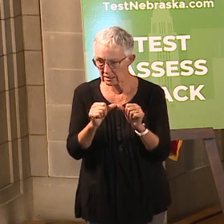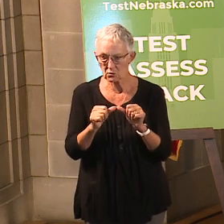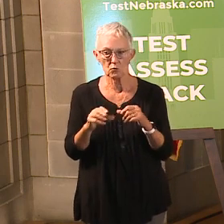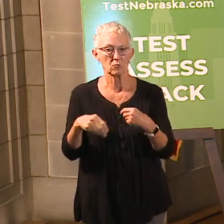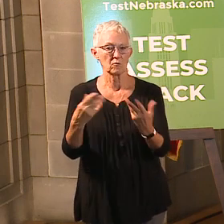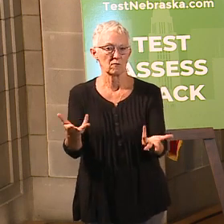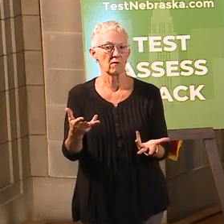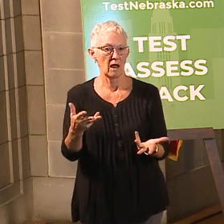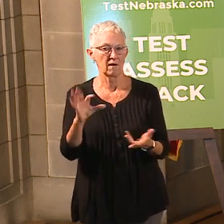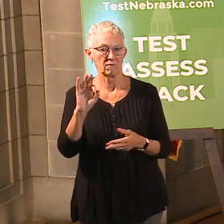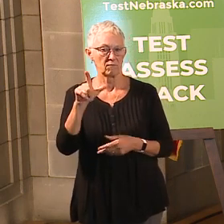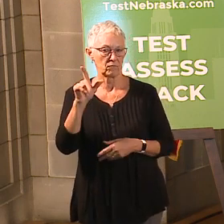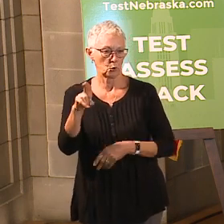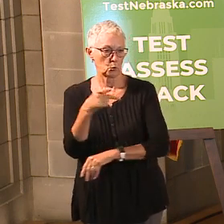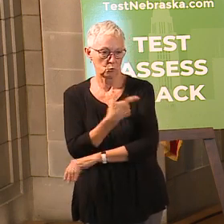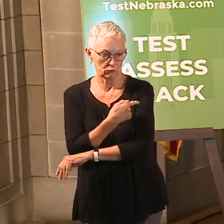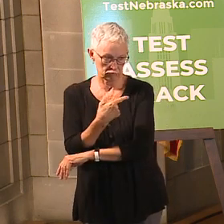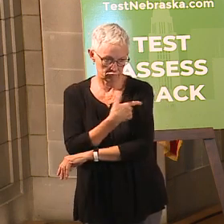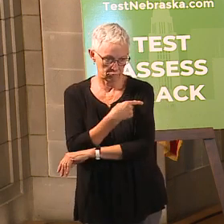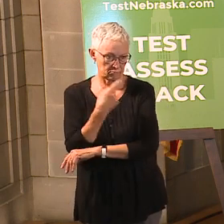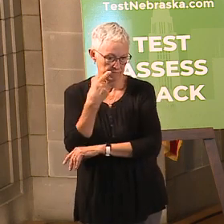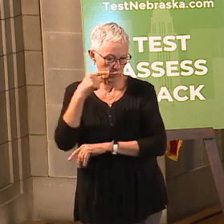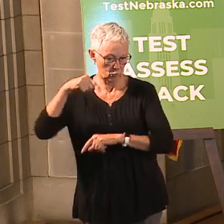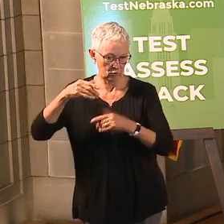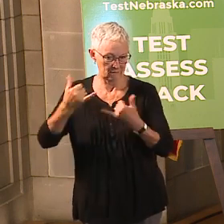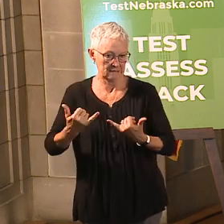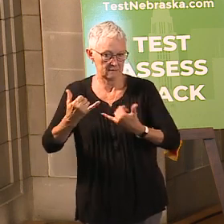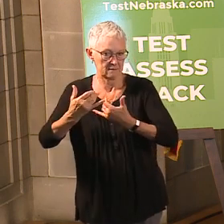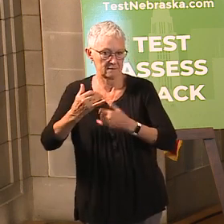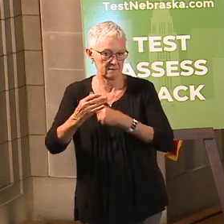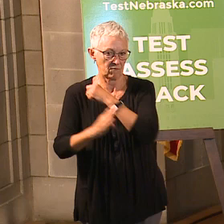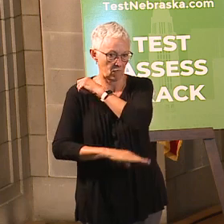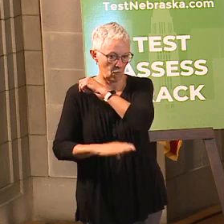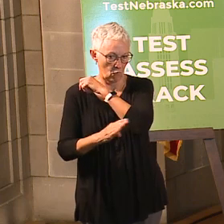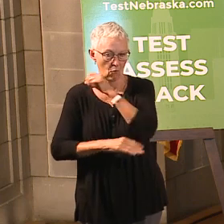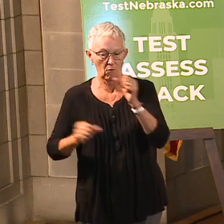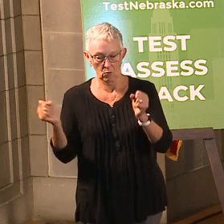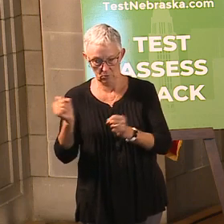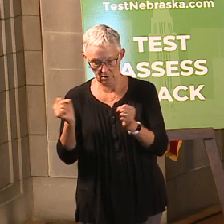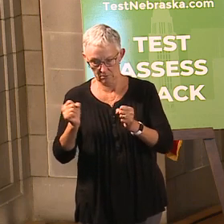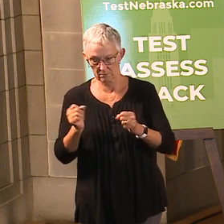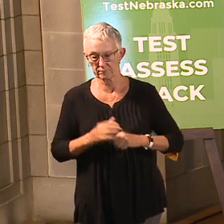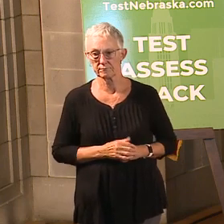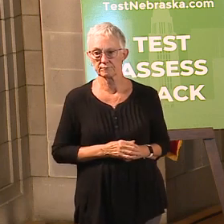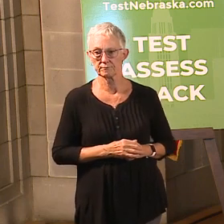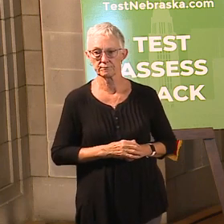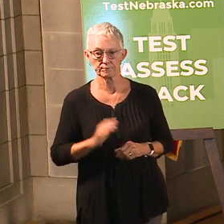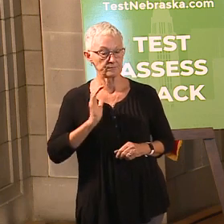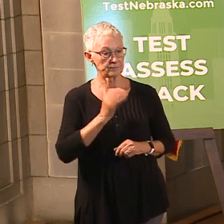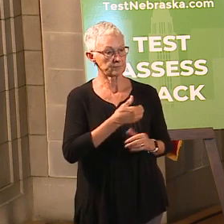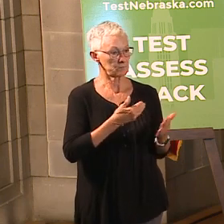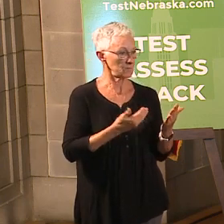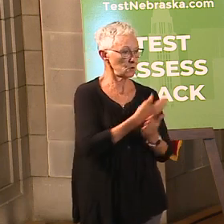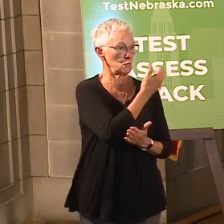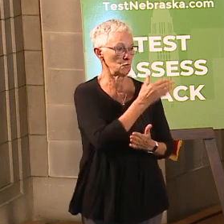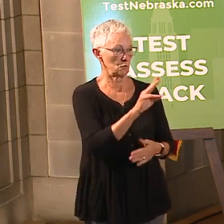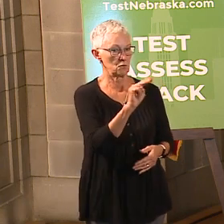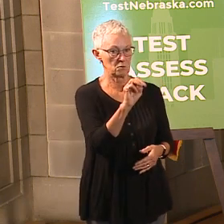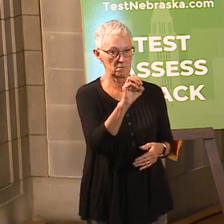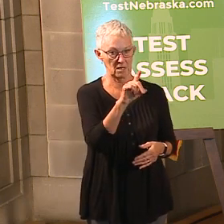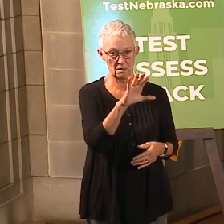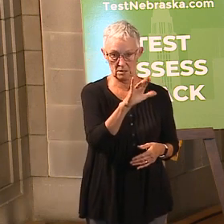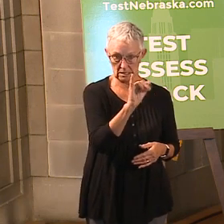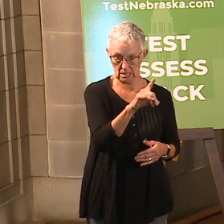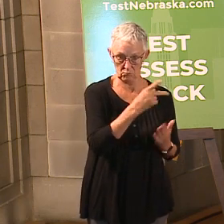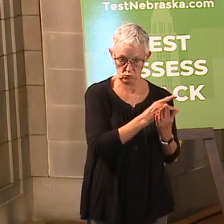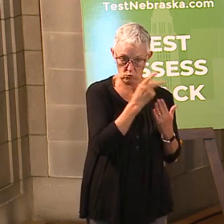look forward to welcoming Nebraskans who will become eligible to receive life-changing health care supports through our new Medicaid expansion program. Thanks